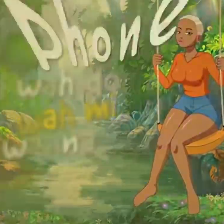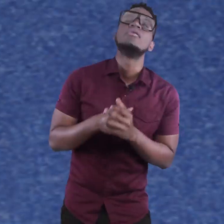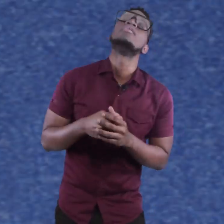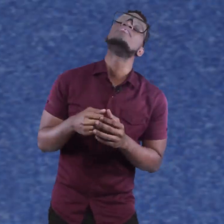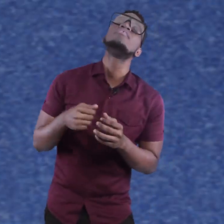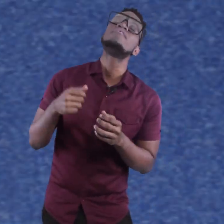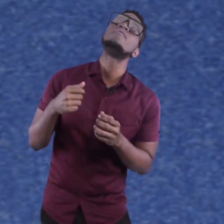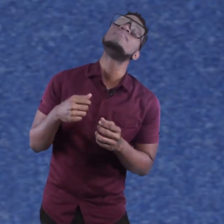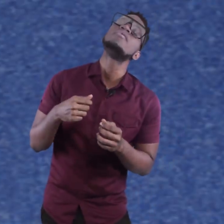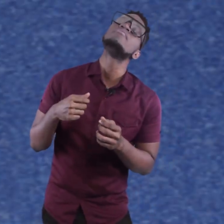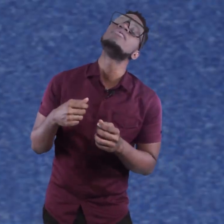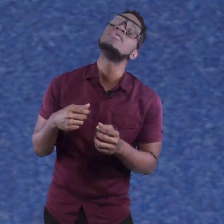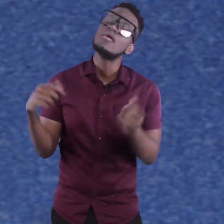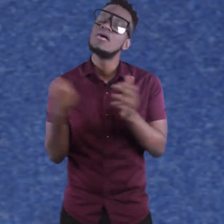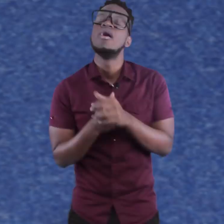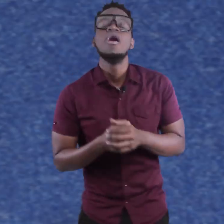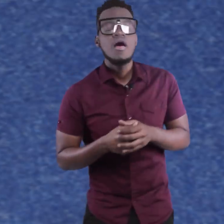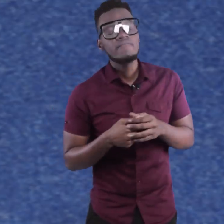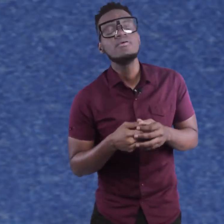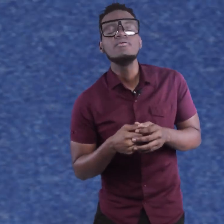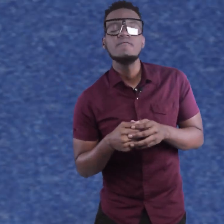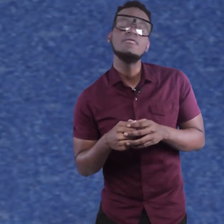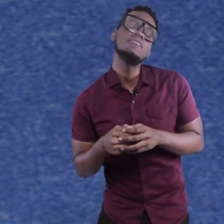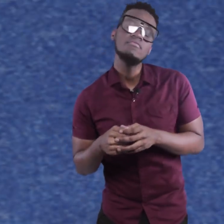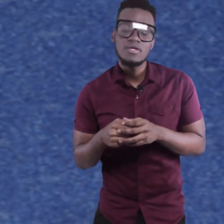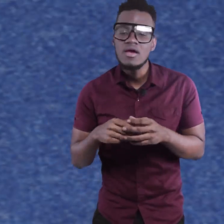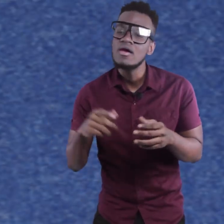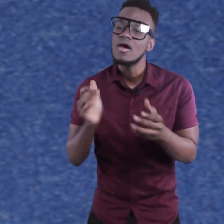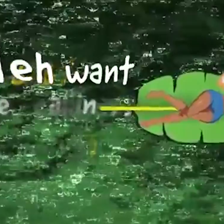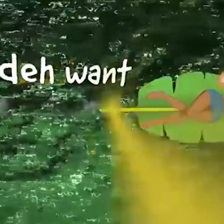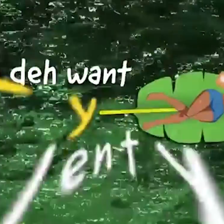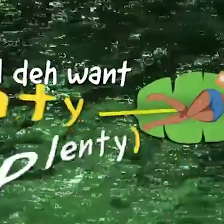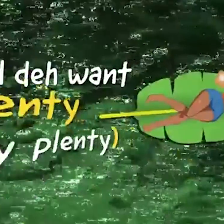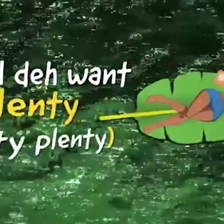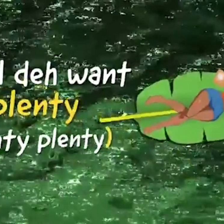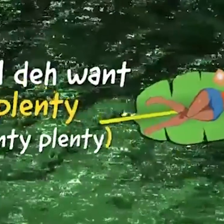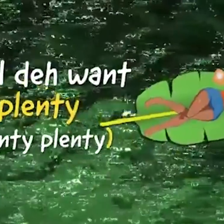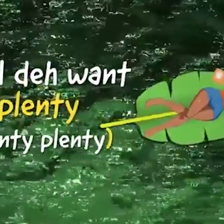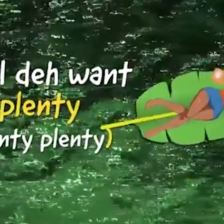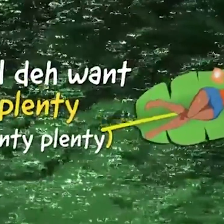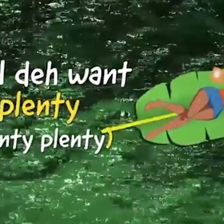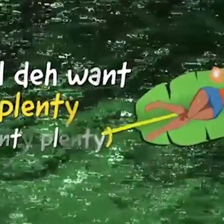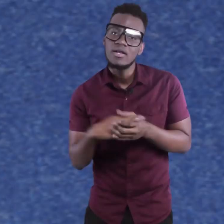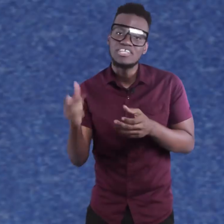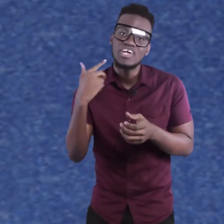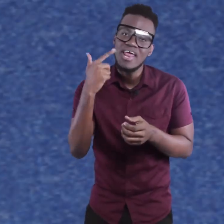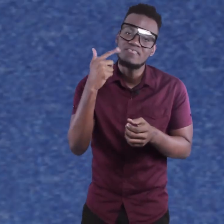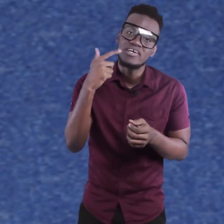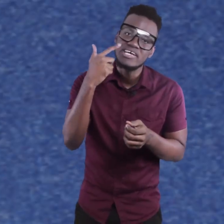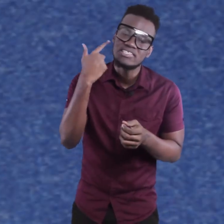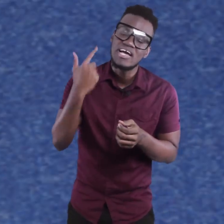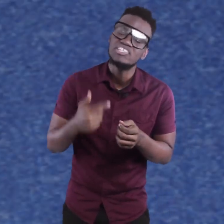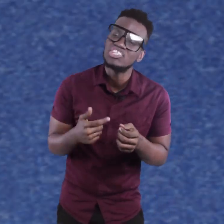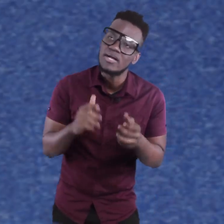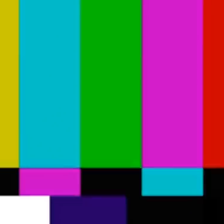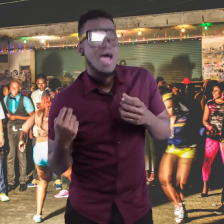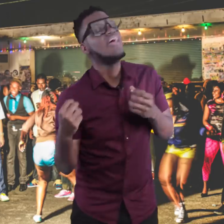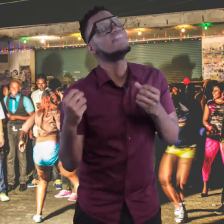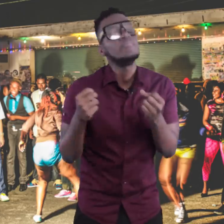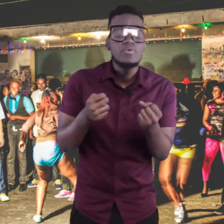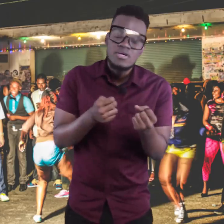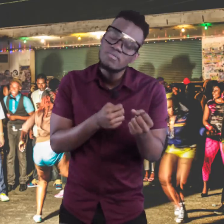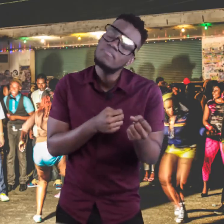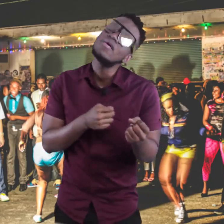one. Give me a phone baby, I'll find the phone from C. You are the one penny. Like she can't have like a nasal contraction.